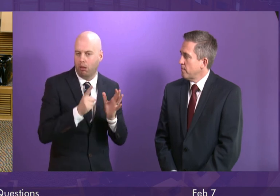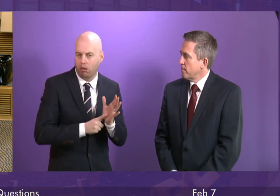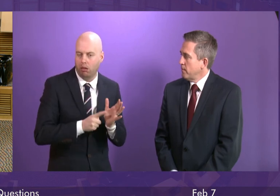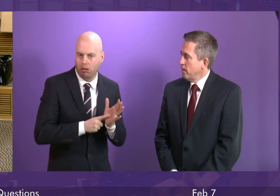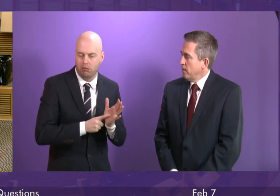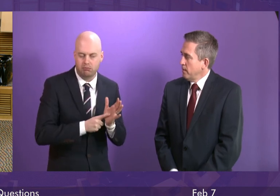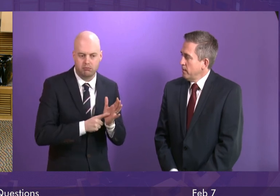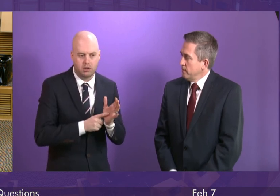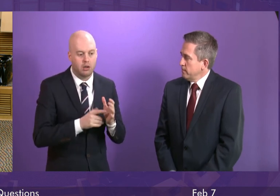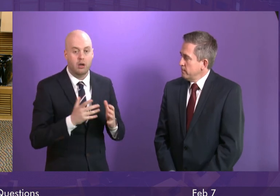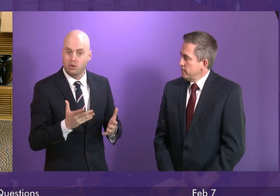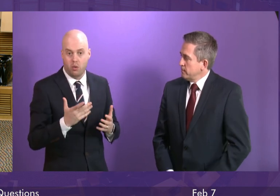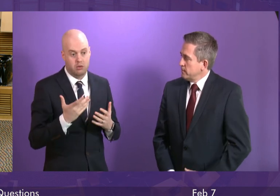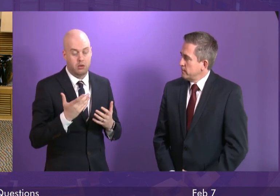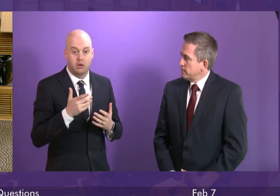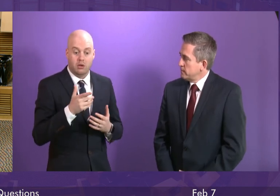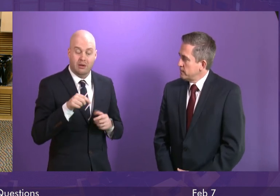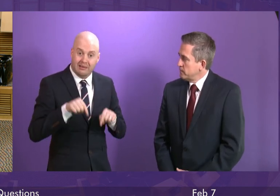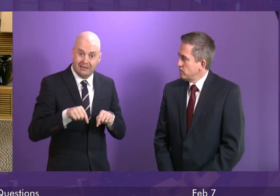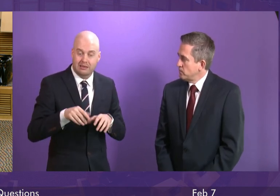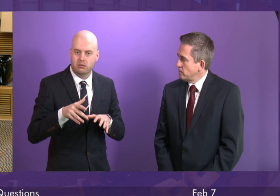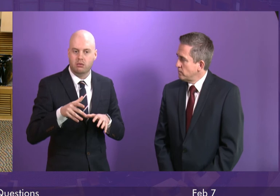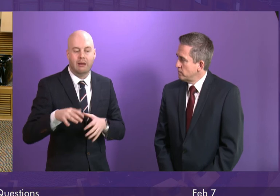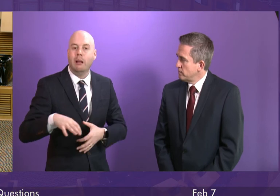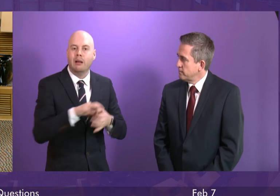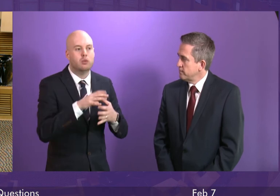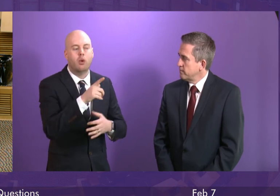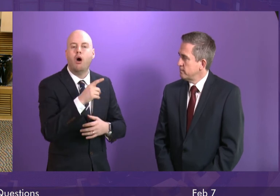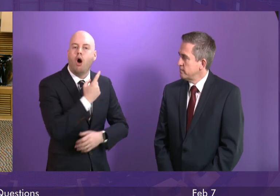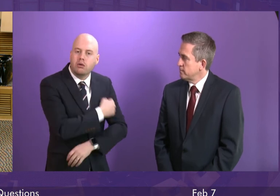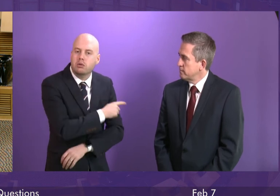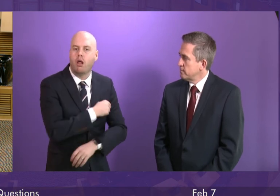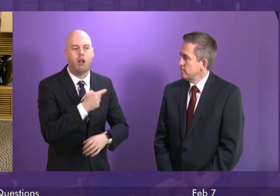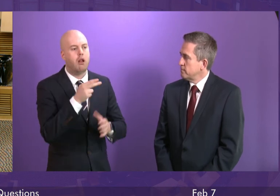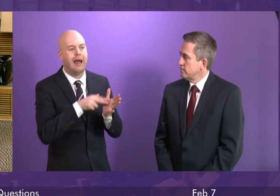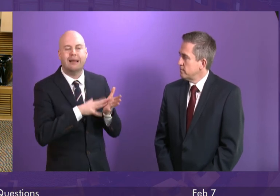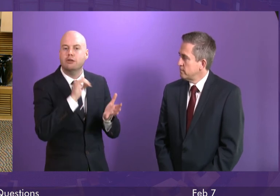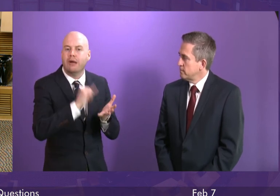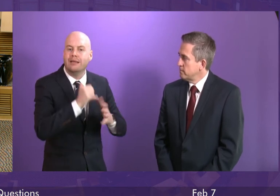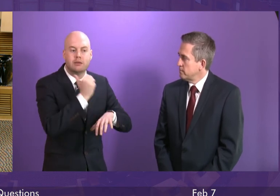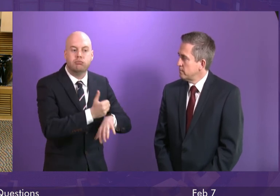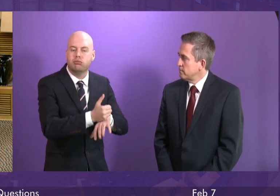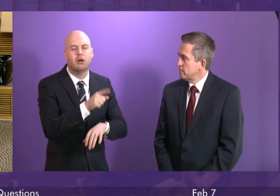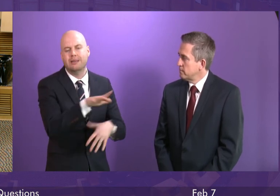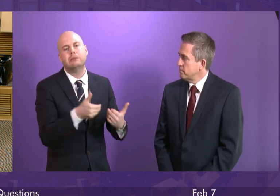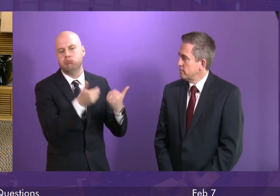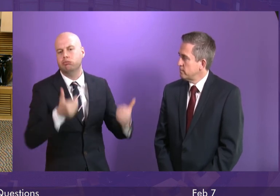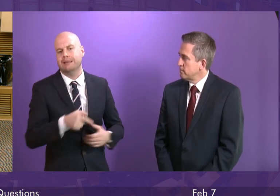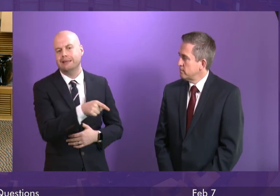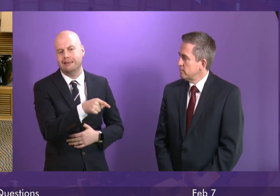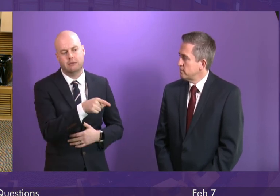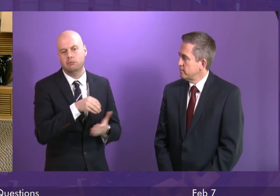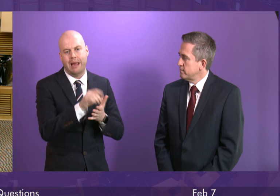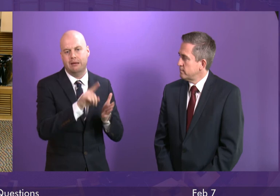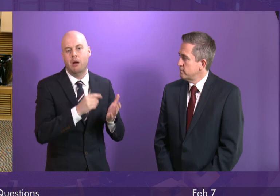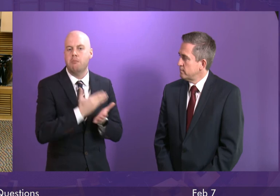this is contingent on the exclusion of hospitals and NHS properties further discussion on the content of that amendment is